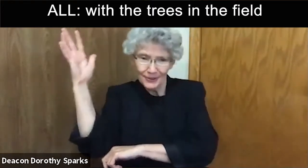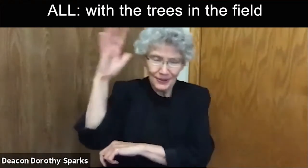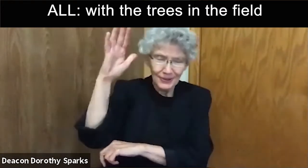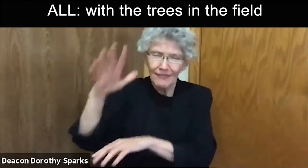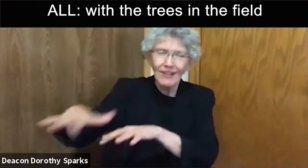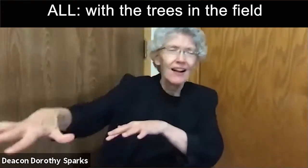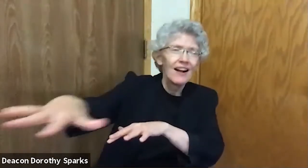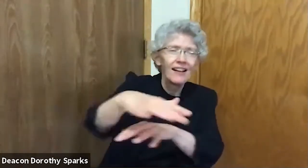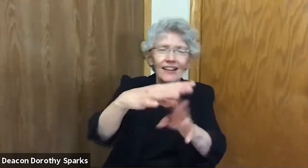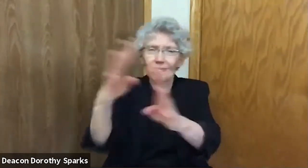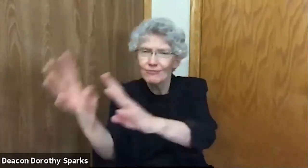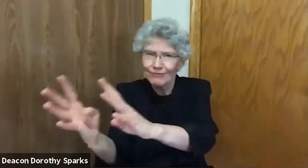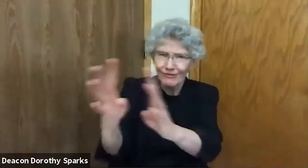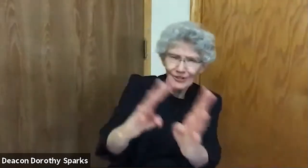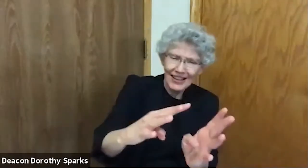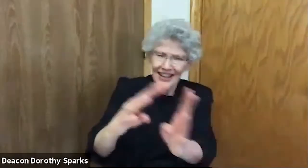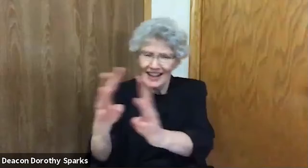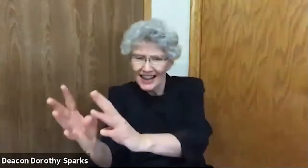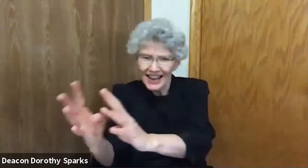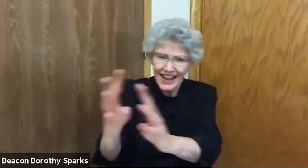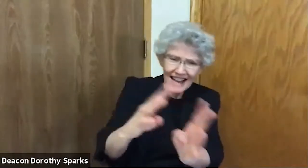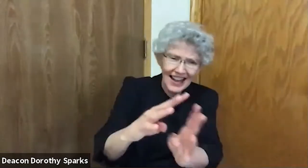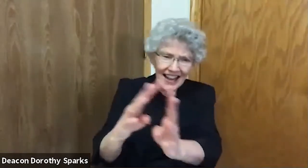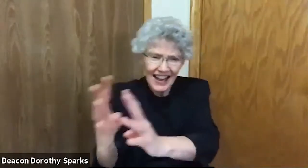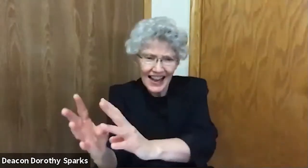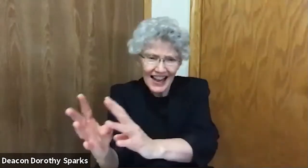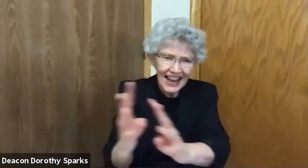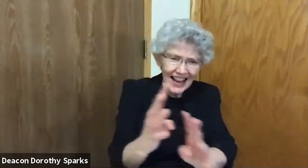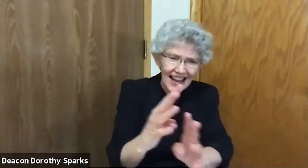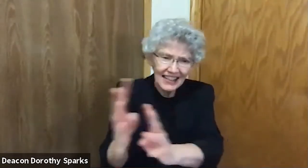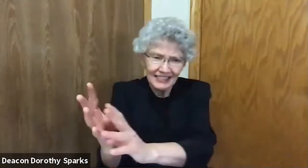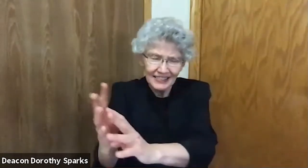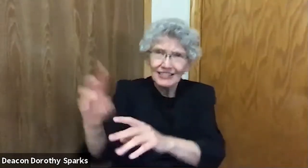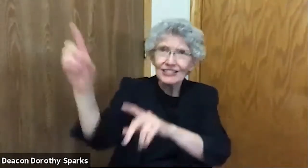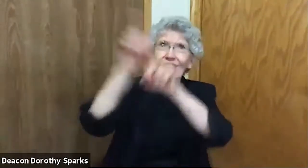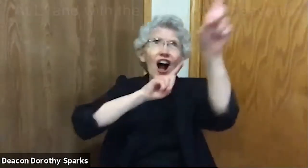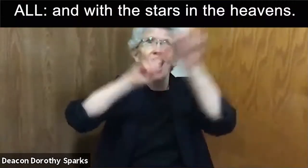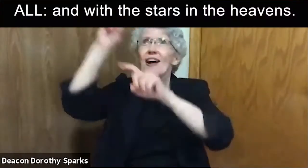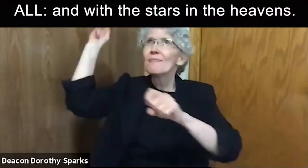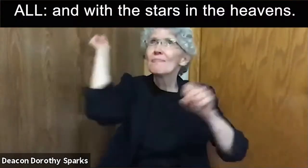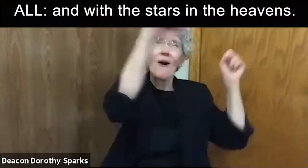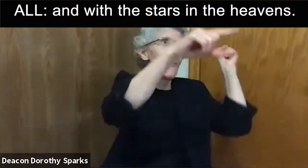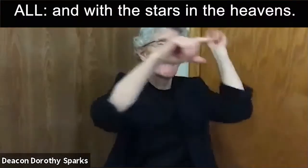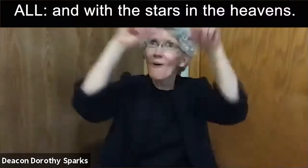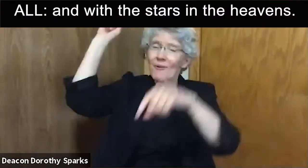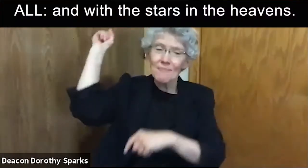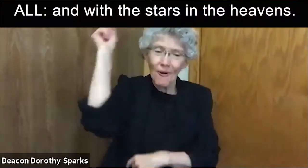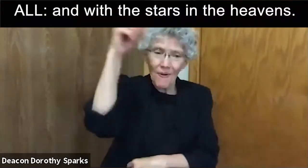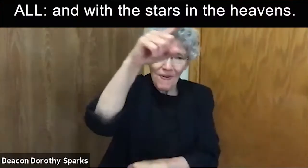and with the stars